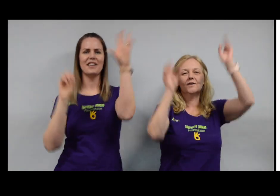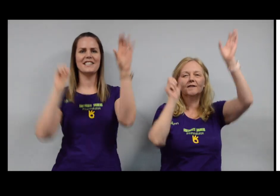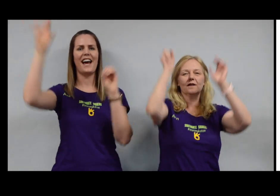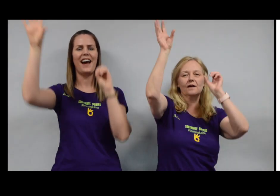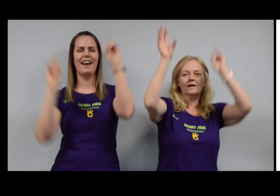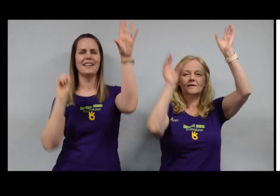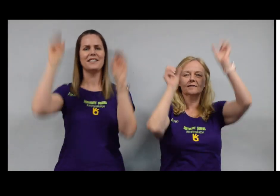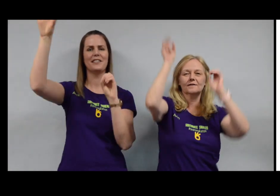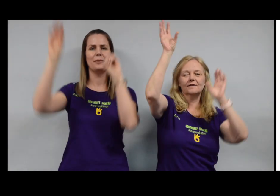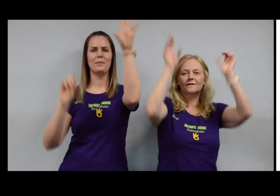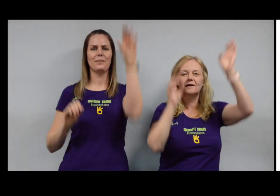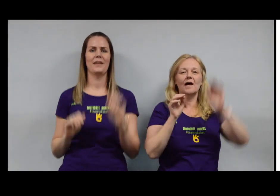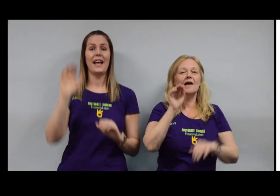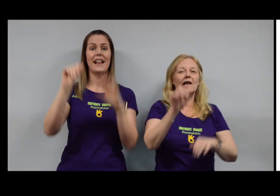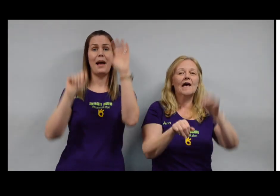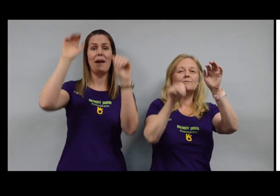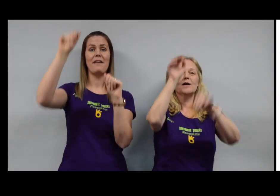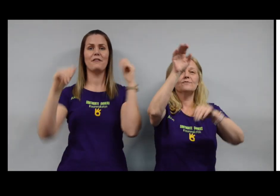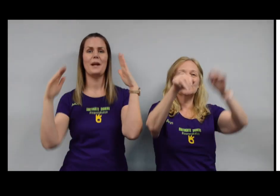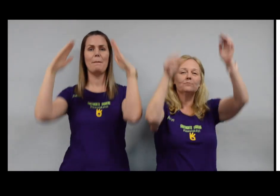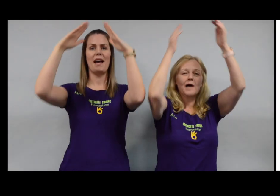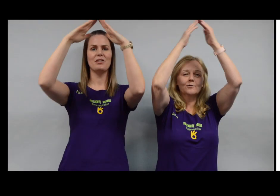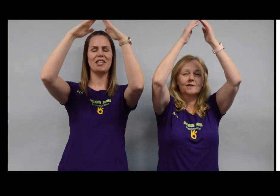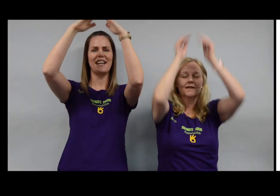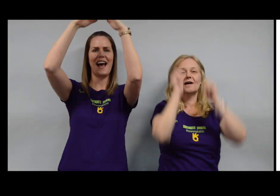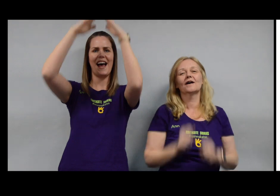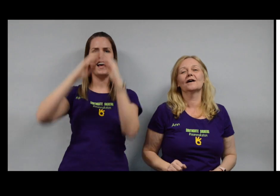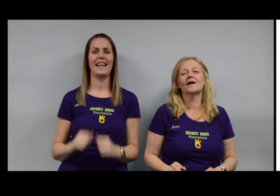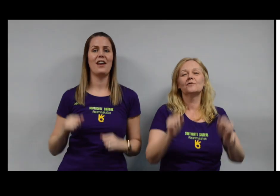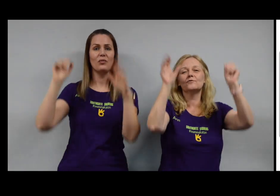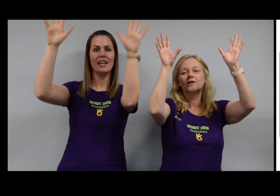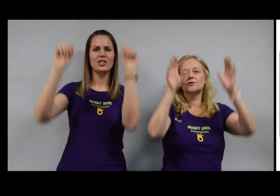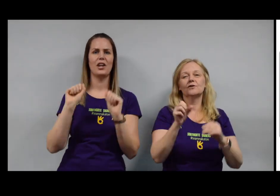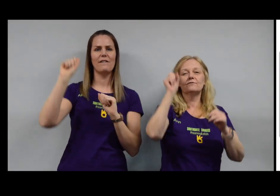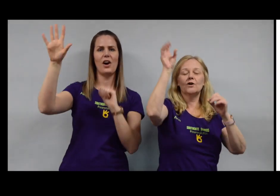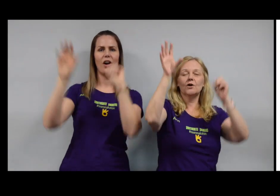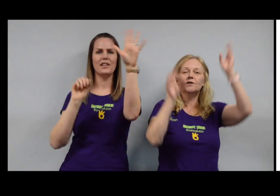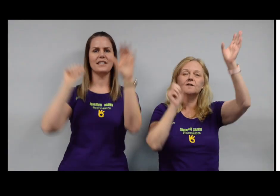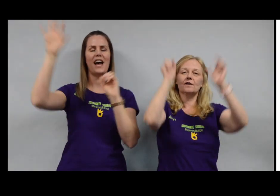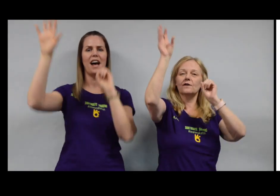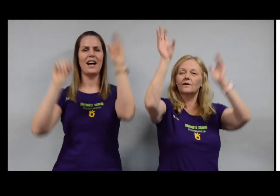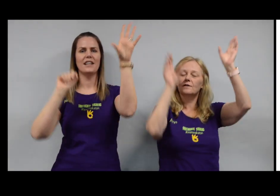the stars, climb every mountain higher Reach for the stars,